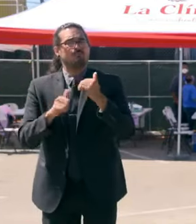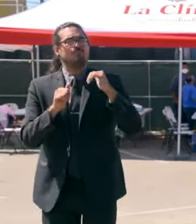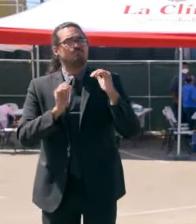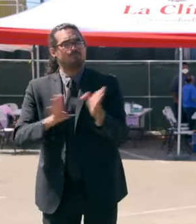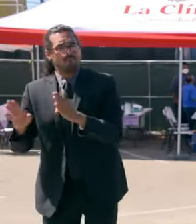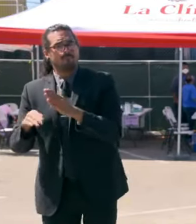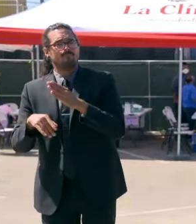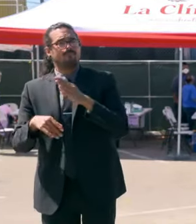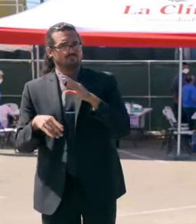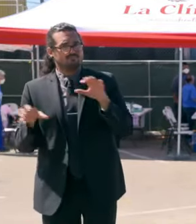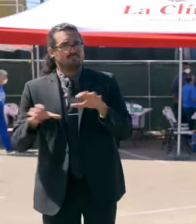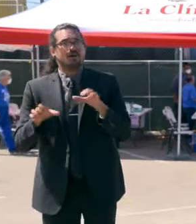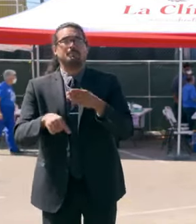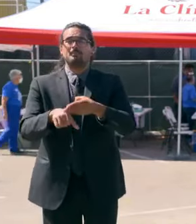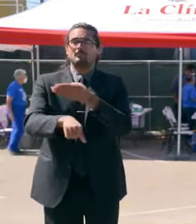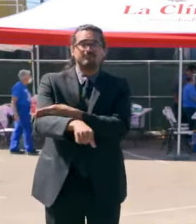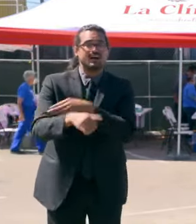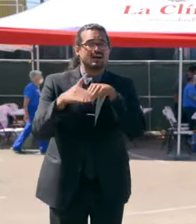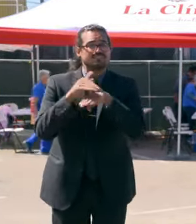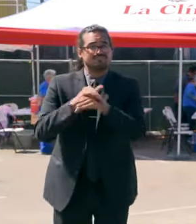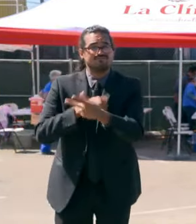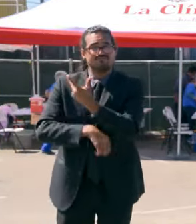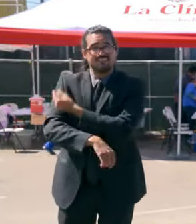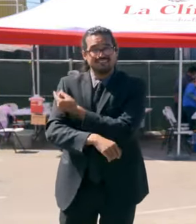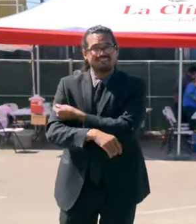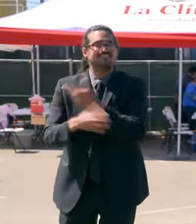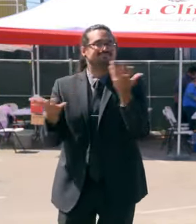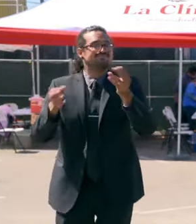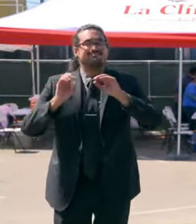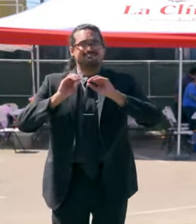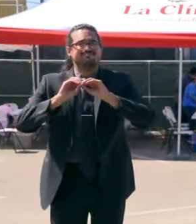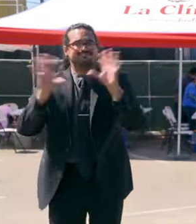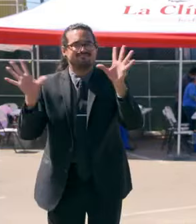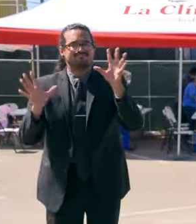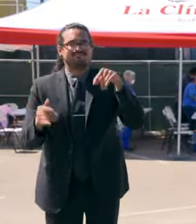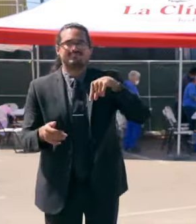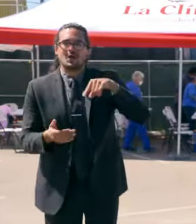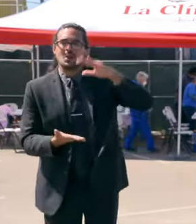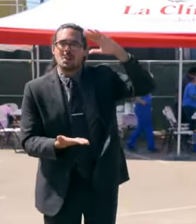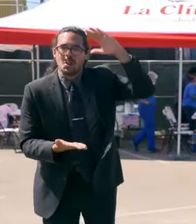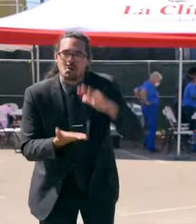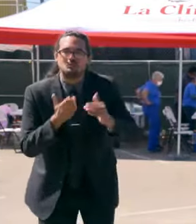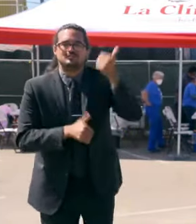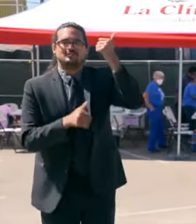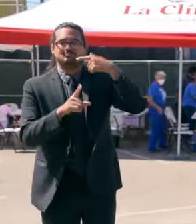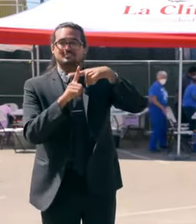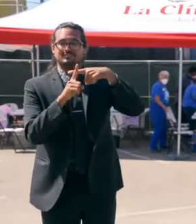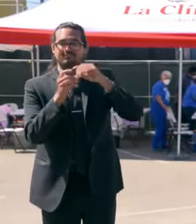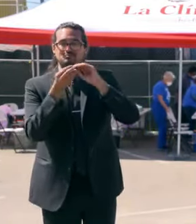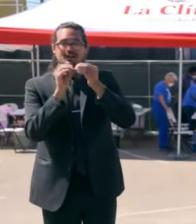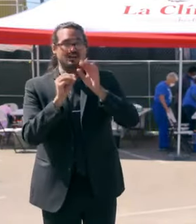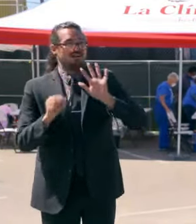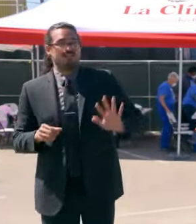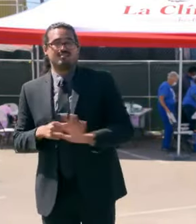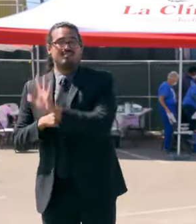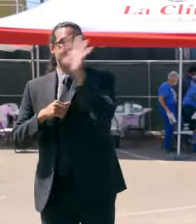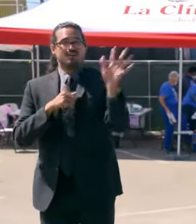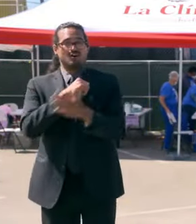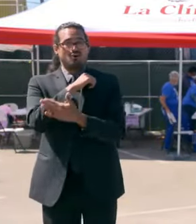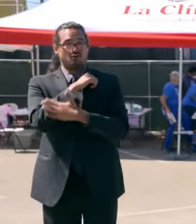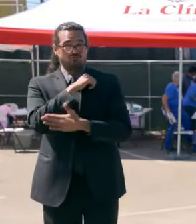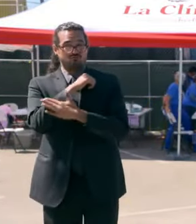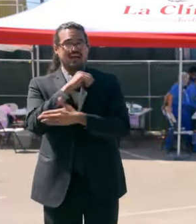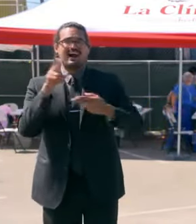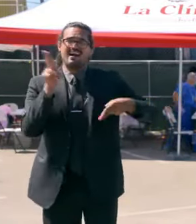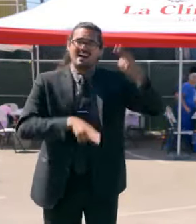I don't think it's any surprise that we have among the lowest positivity rates in America as we have the highest among the highest vaccination rates in America.